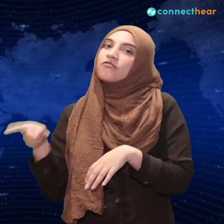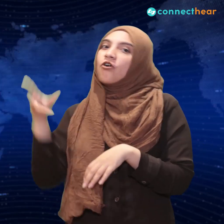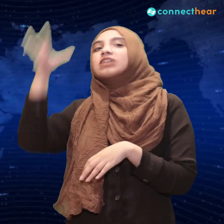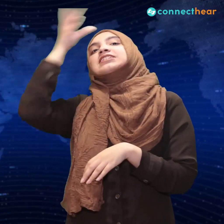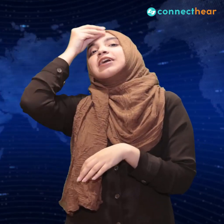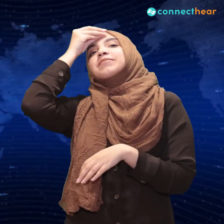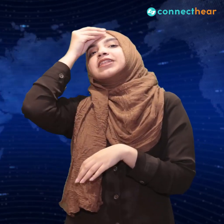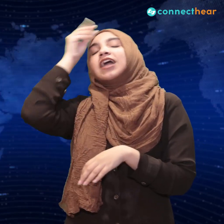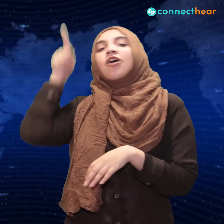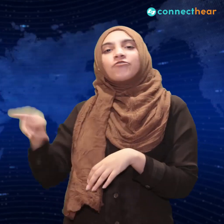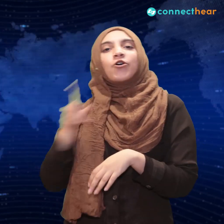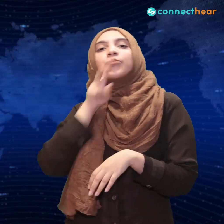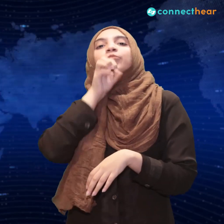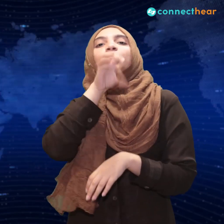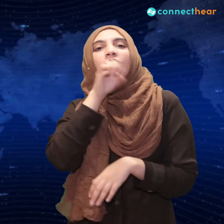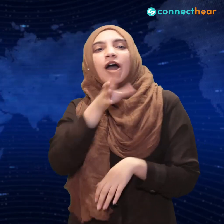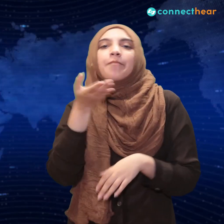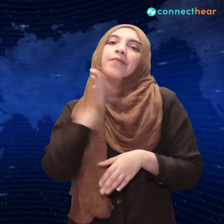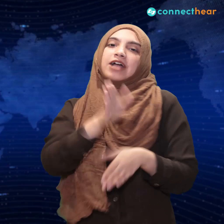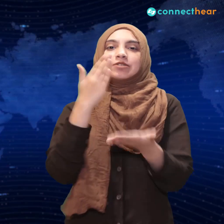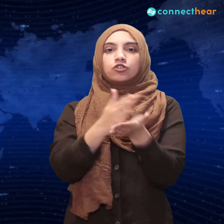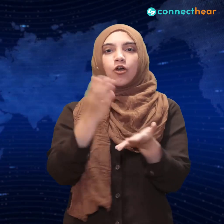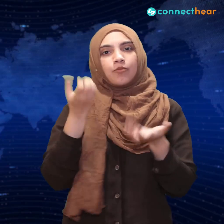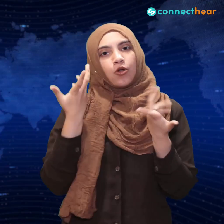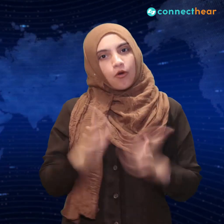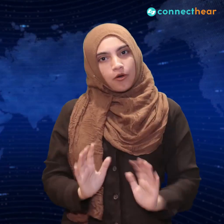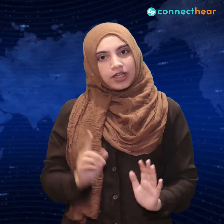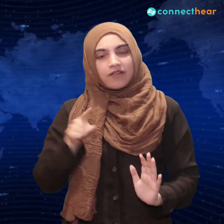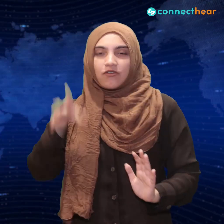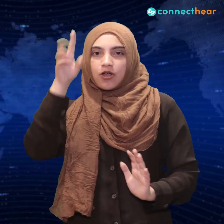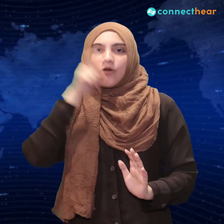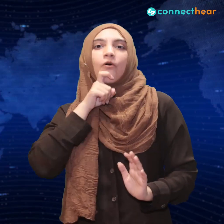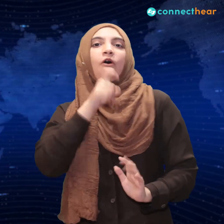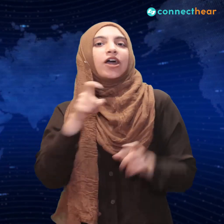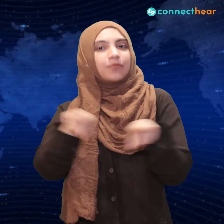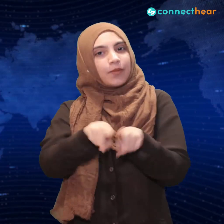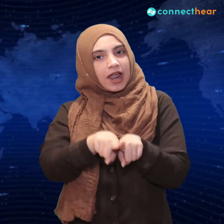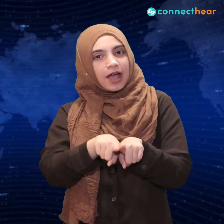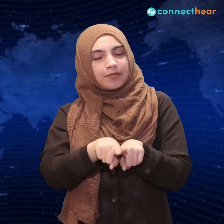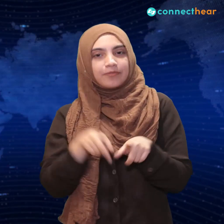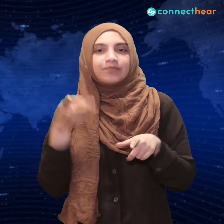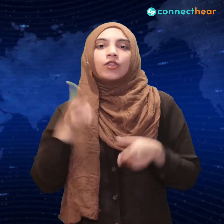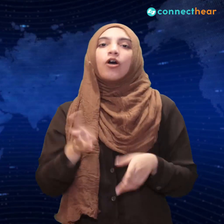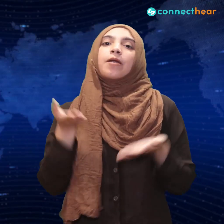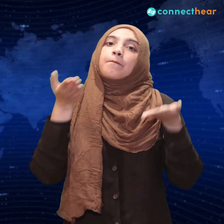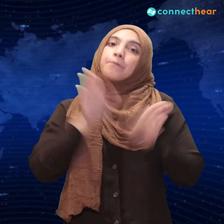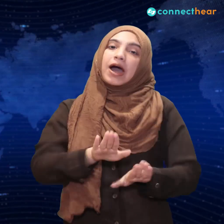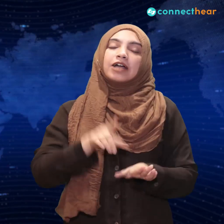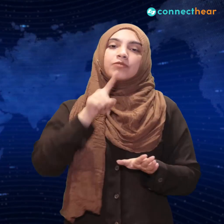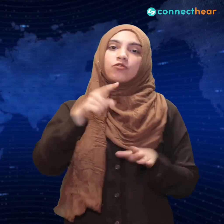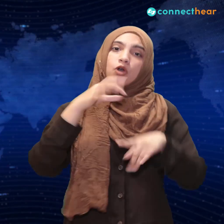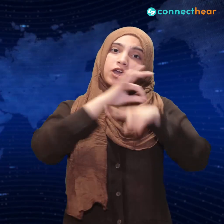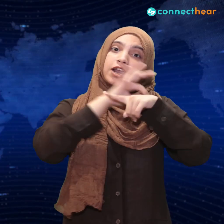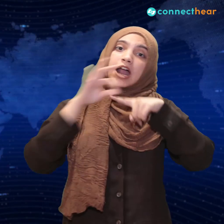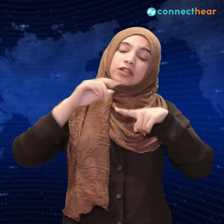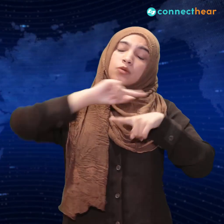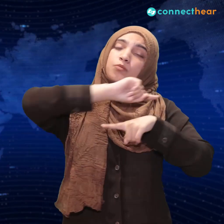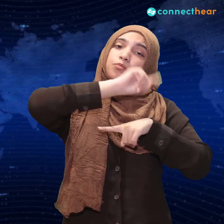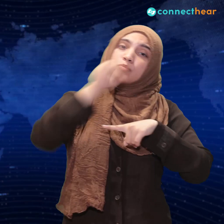involved in organizing the game. Later on, the old man was seen to have been awake for the entire night. I think the